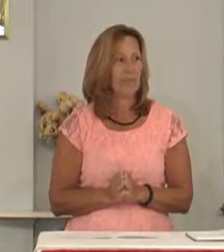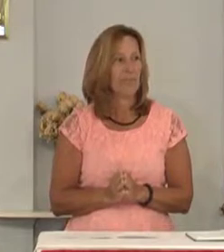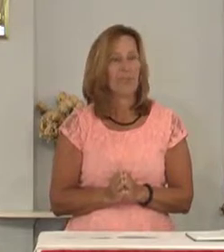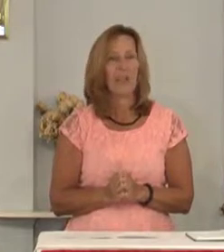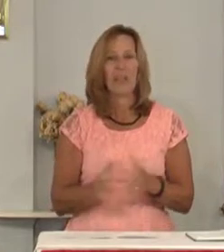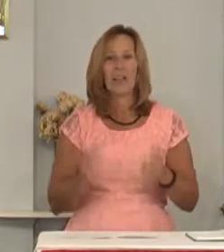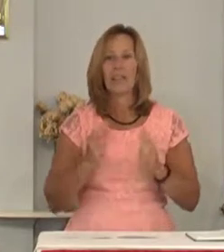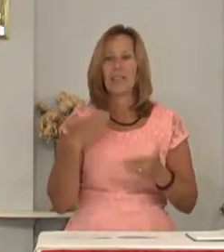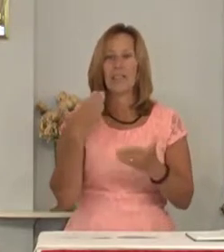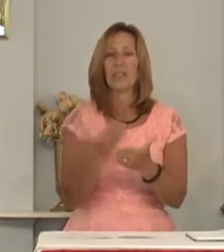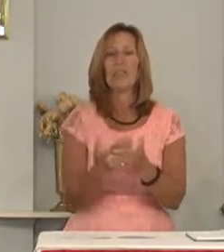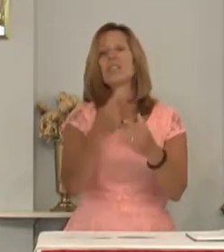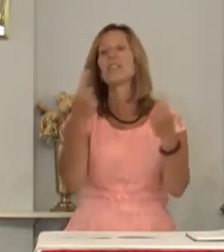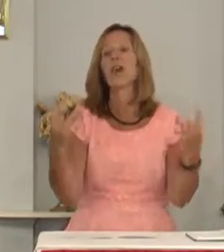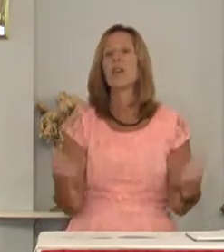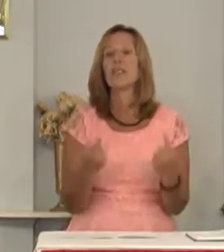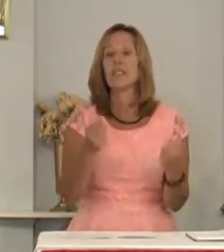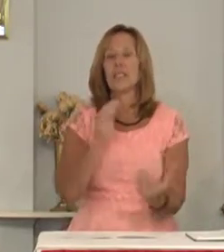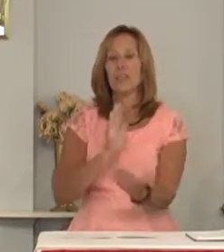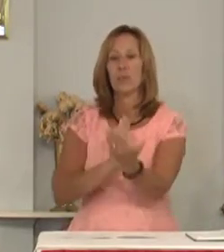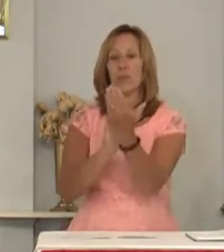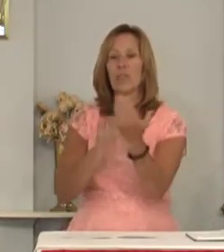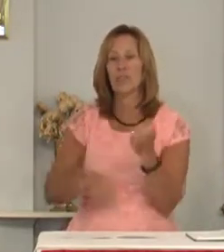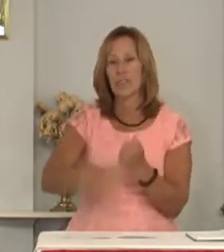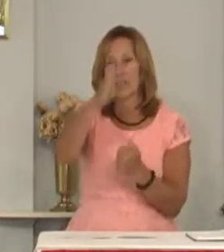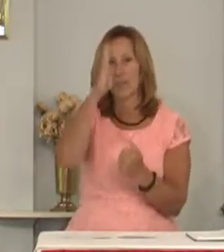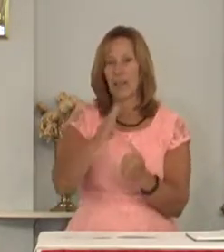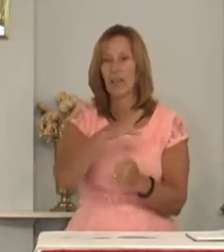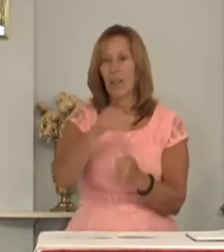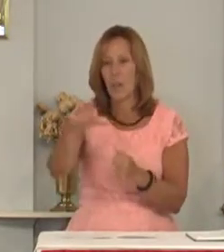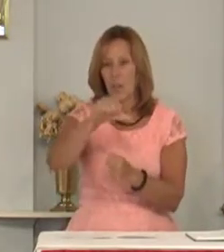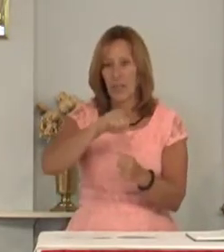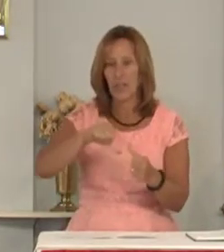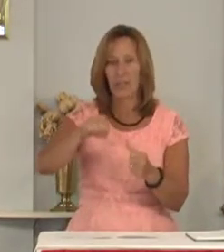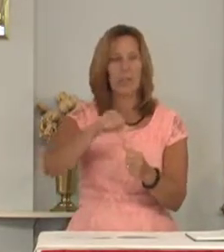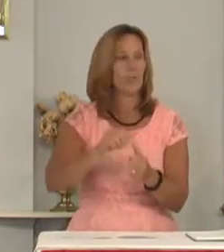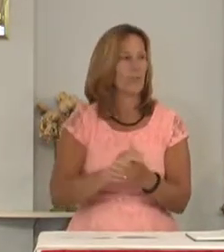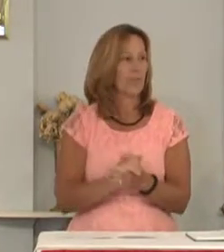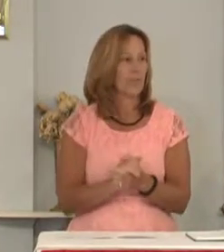Let us confess our sin in the presence of God and of one another.